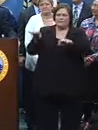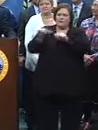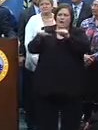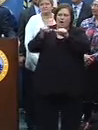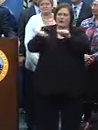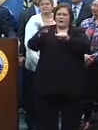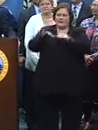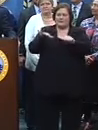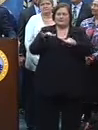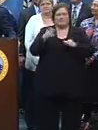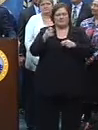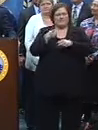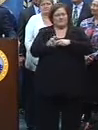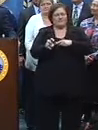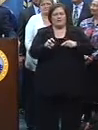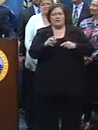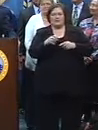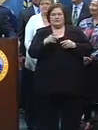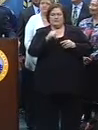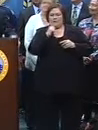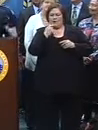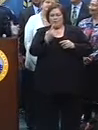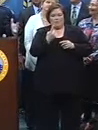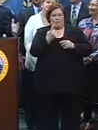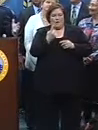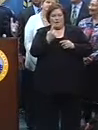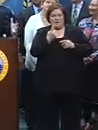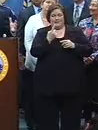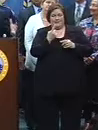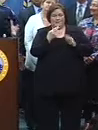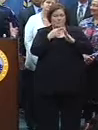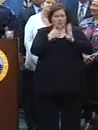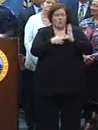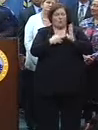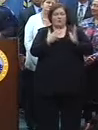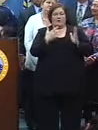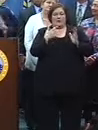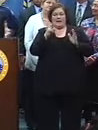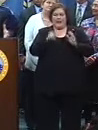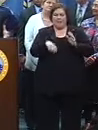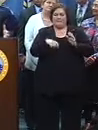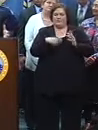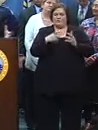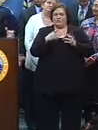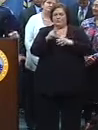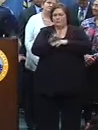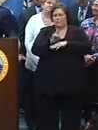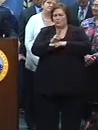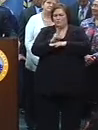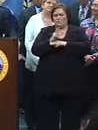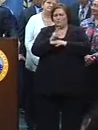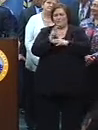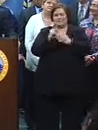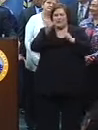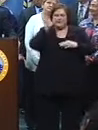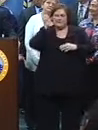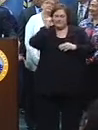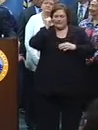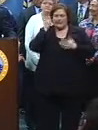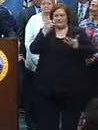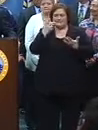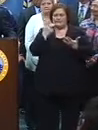complicated. And there is no one-size-fits-all, so officers have to use that discretion given the circumstances they find. So it would not be unusual